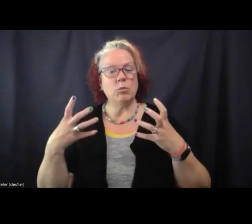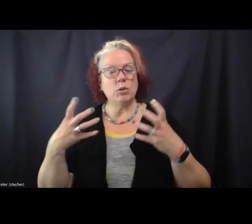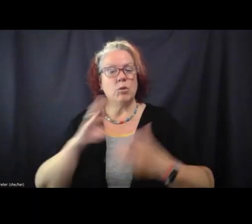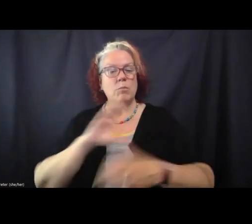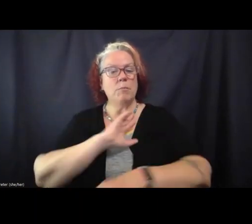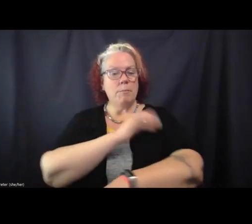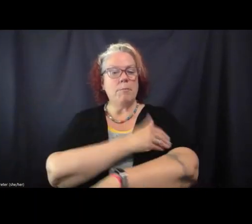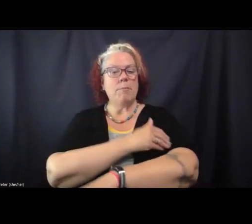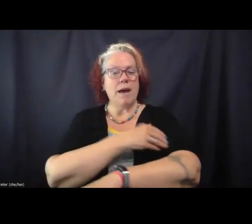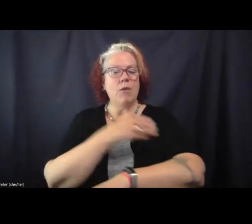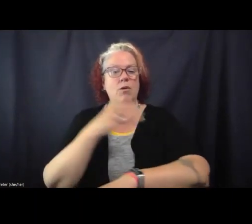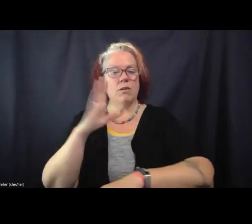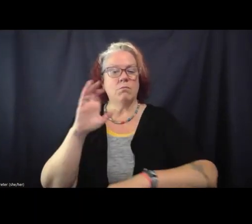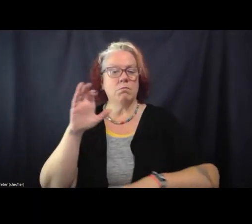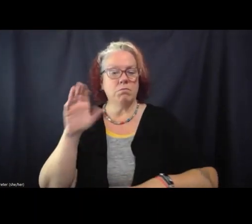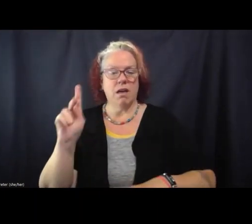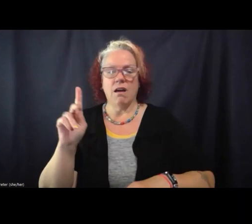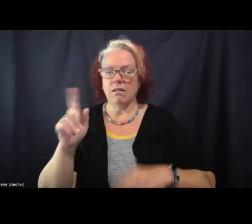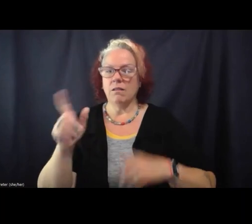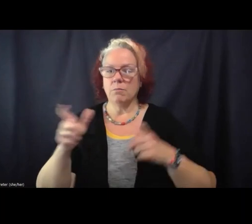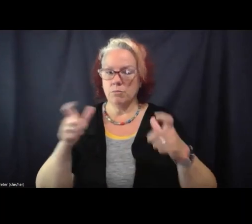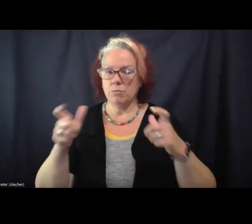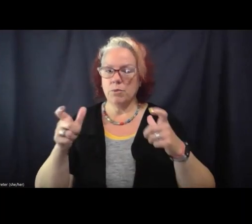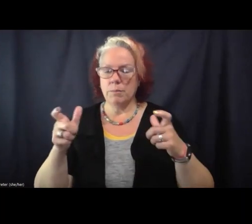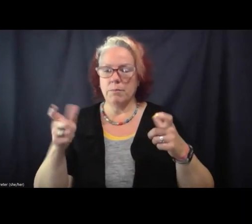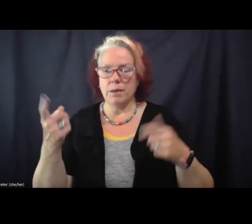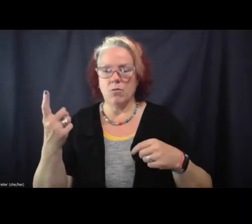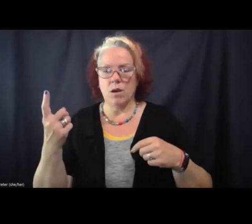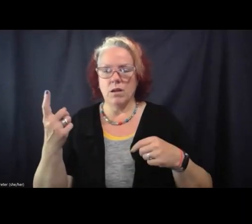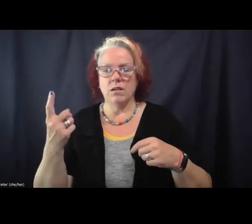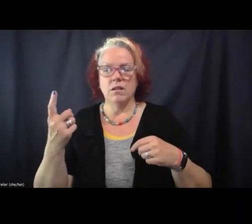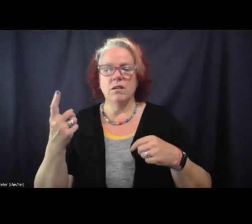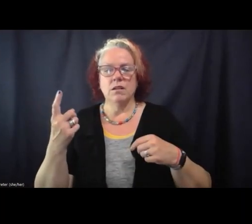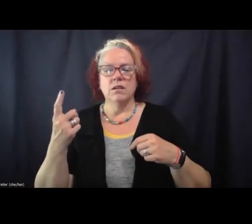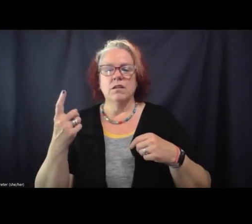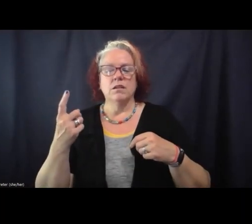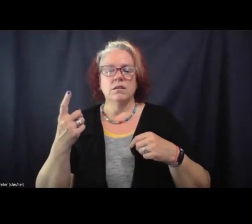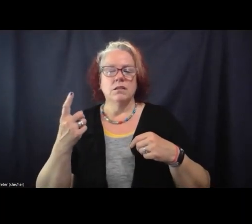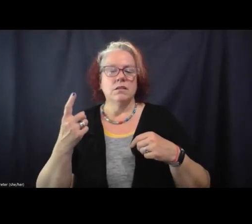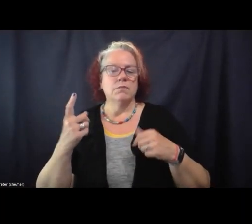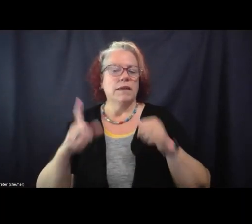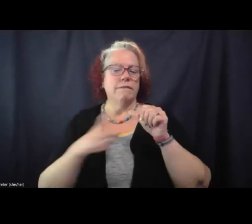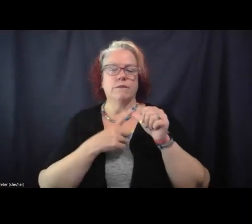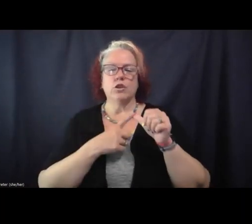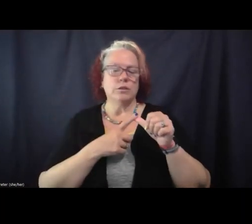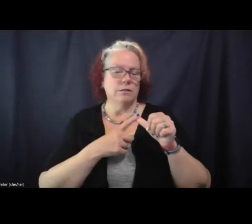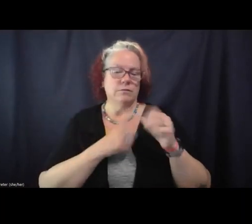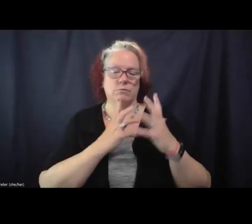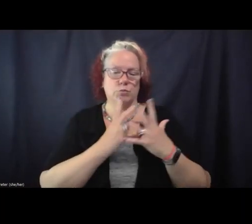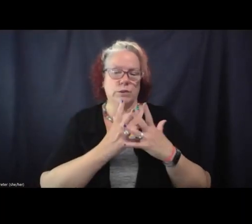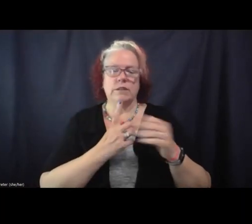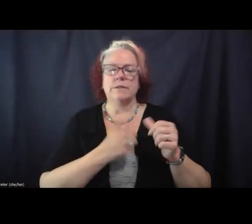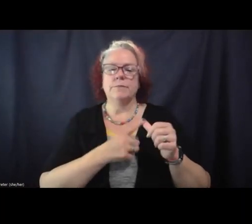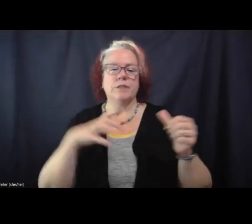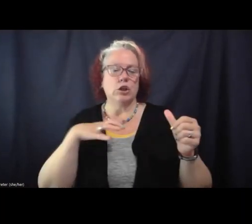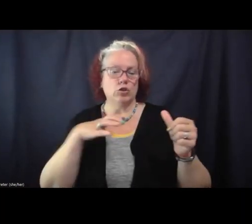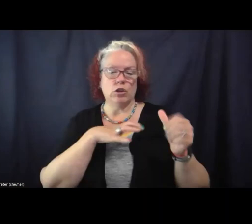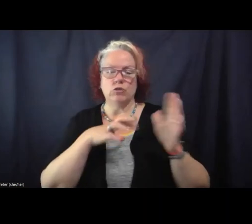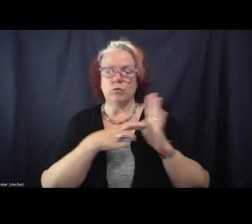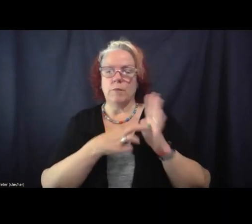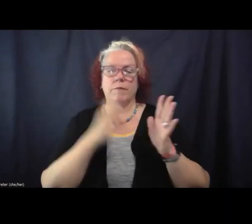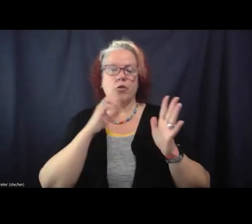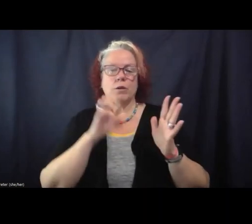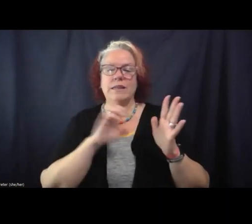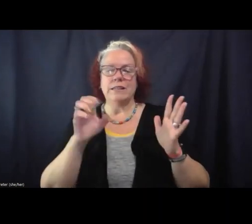block, a pretty cohered one, behind the first iteration of the prison. It included the congressional representative for Eastern Kentucky,